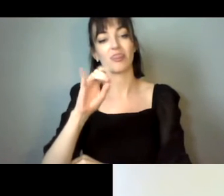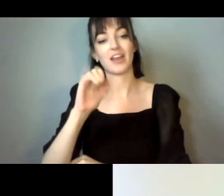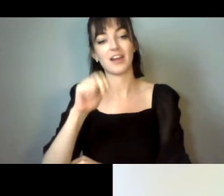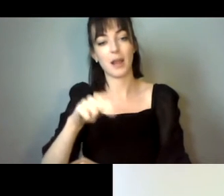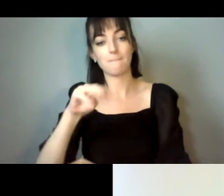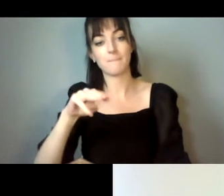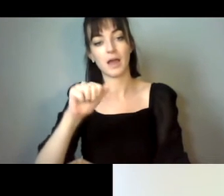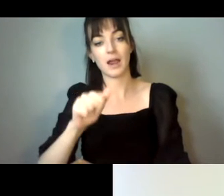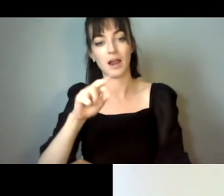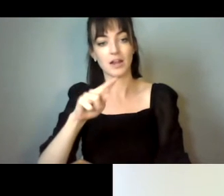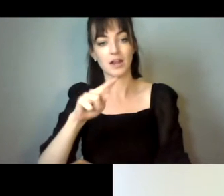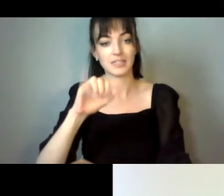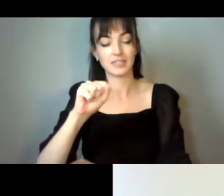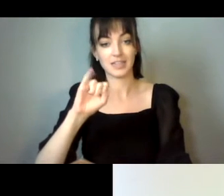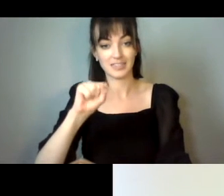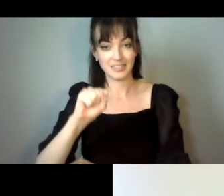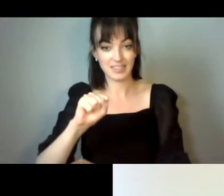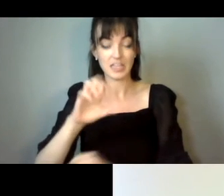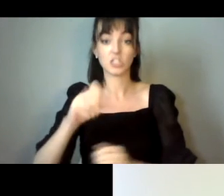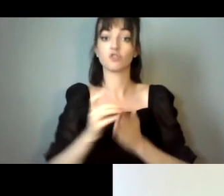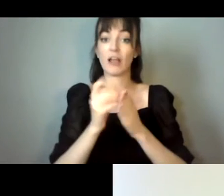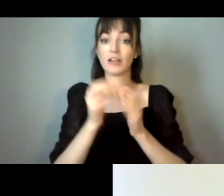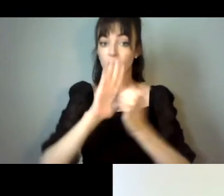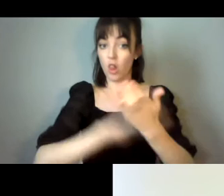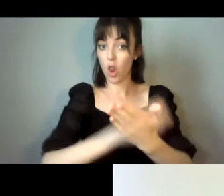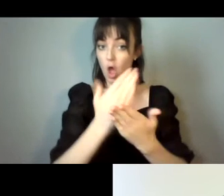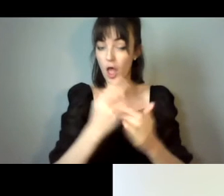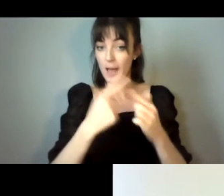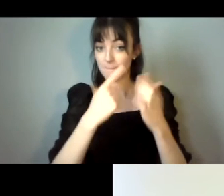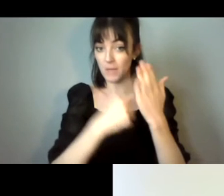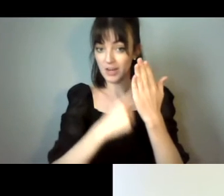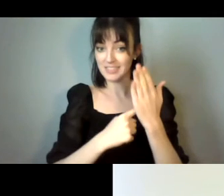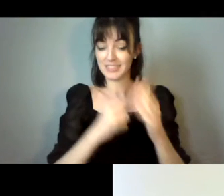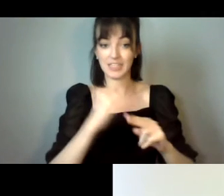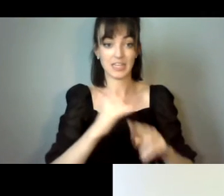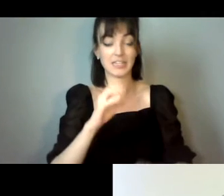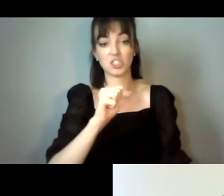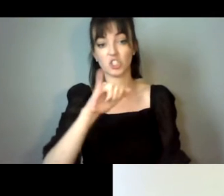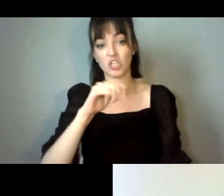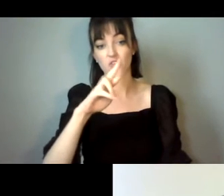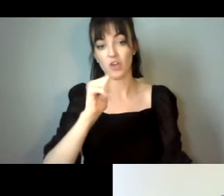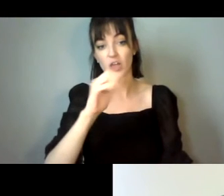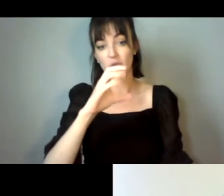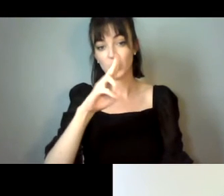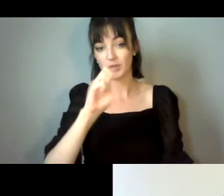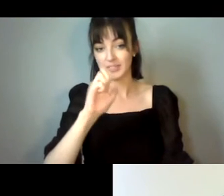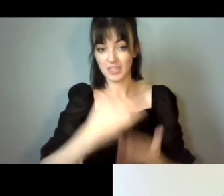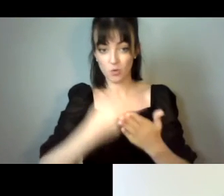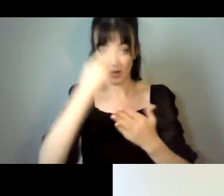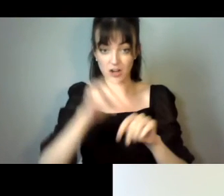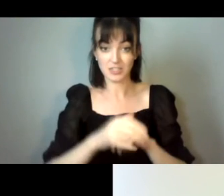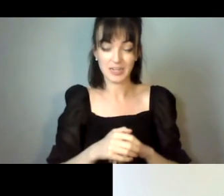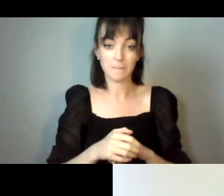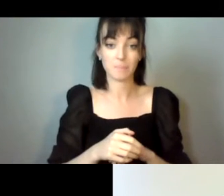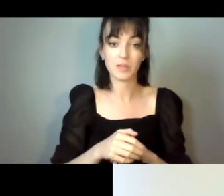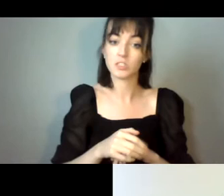a senior director for law and policy at the Burton Blatt Institute of Syracuse University. in this context, he's perhaps most well known for